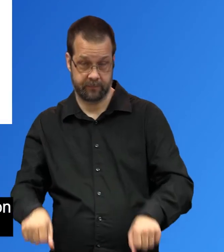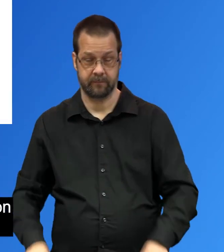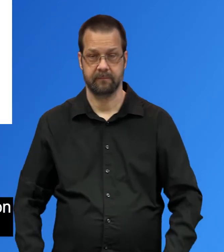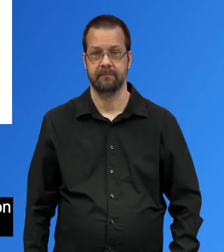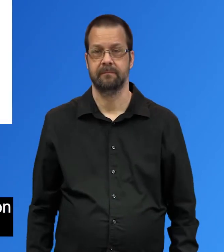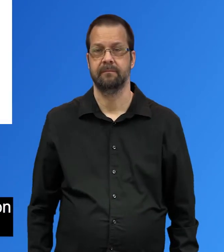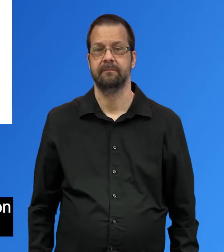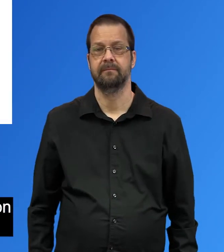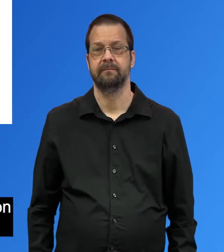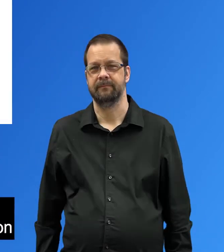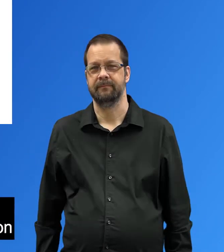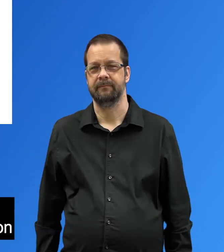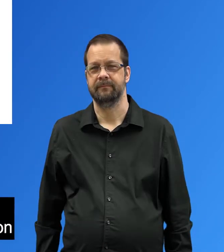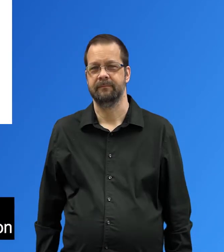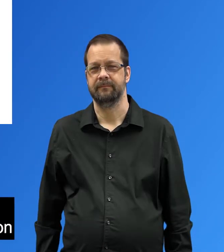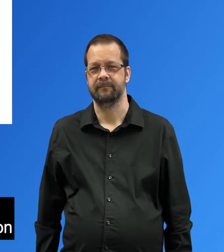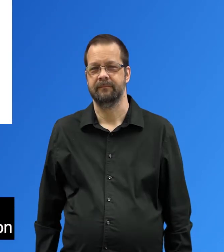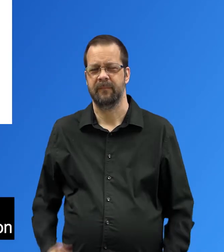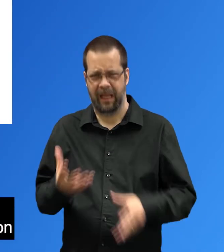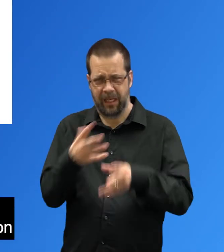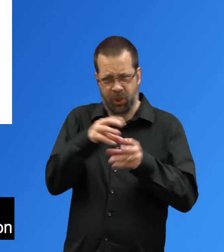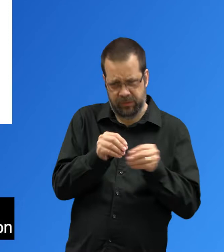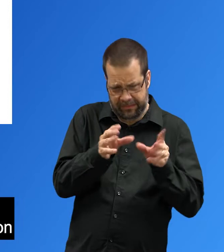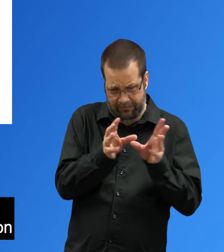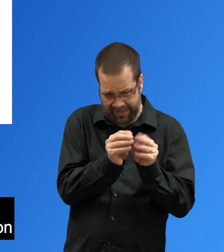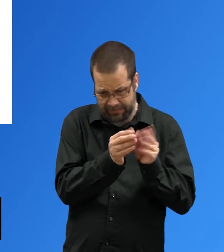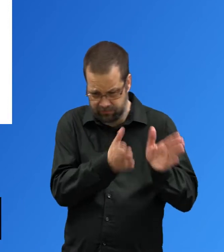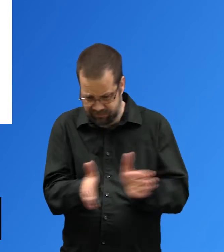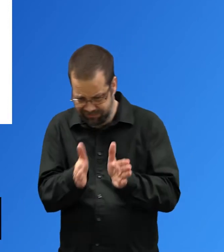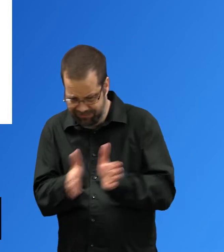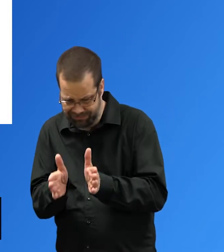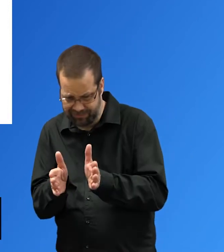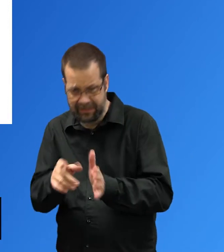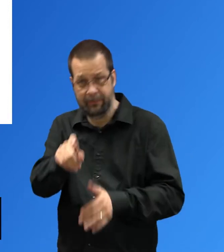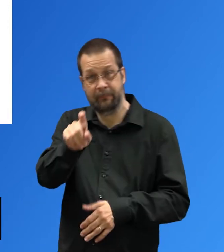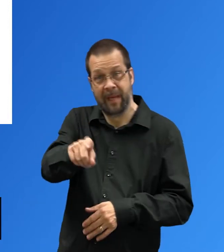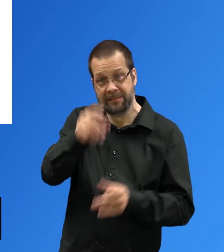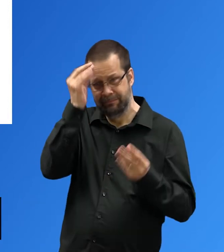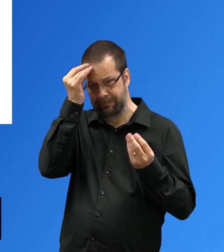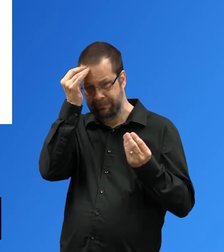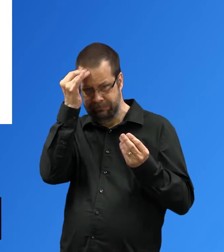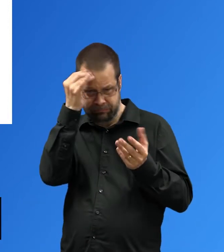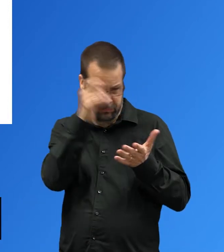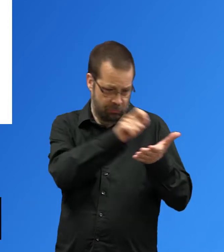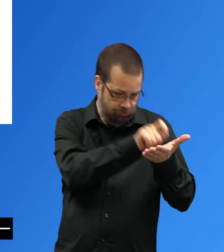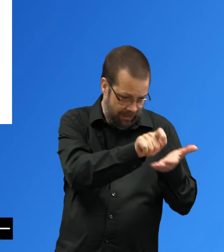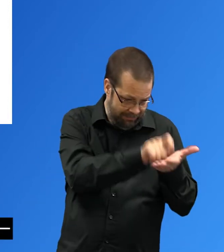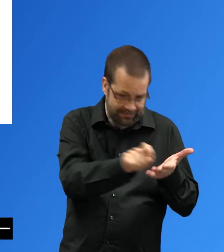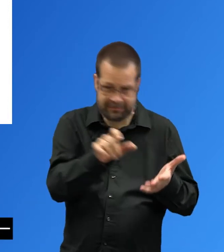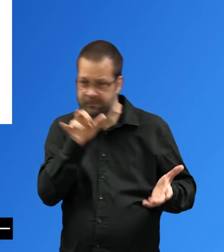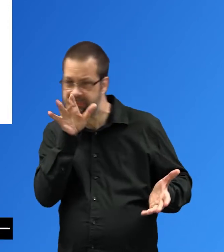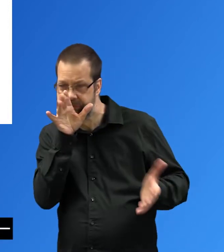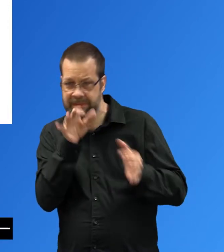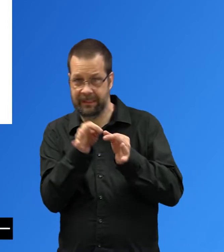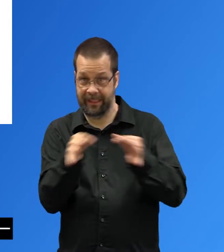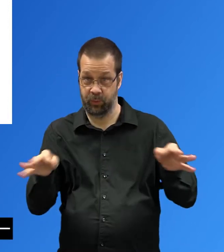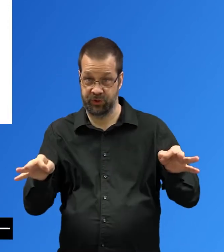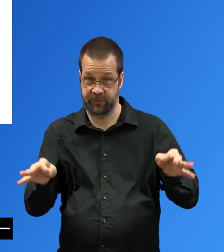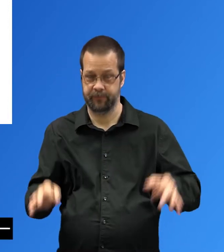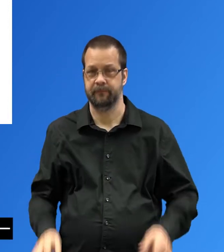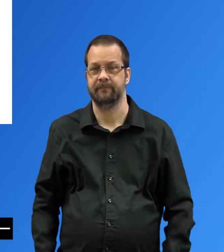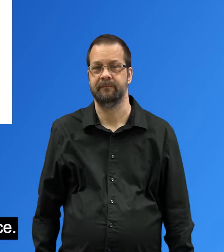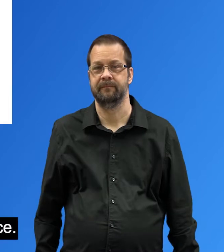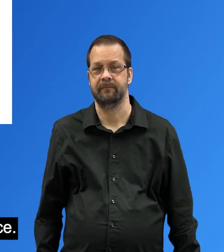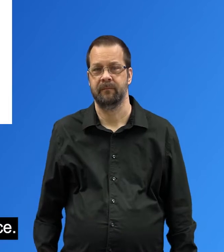Inclusive meeting preparation includes the language you use in your written communication and the language you use when speaking Plain language tips include